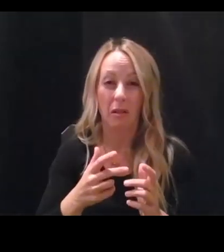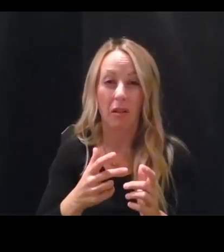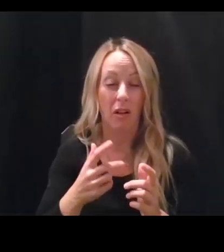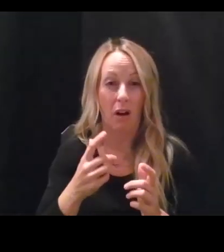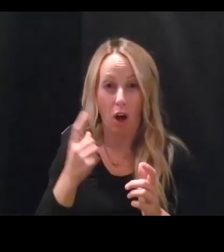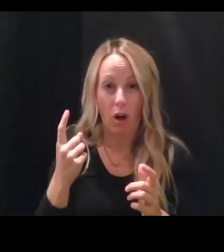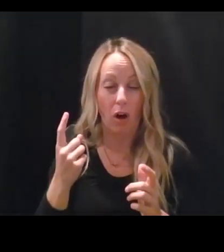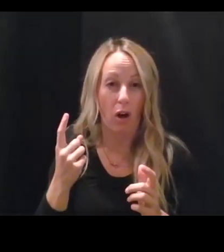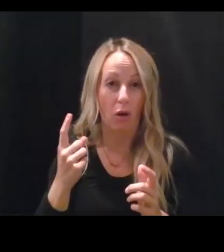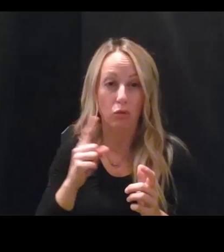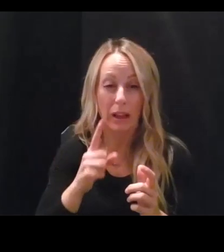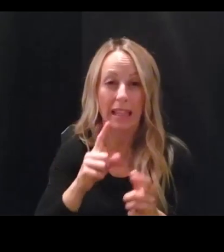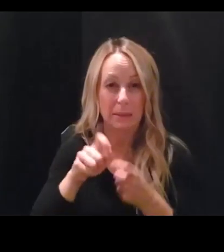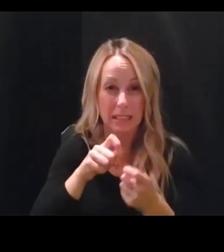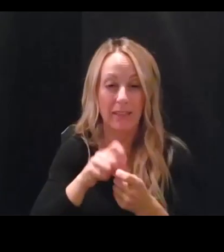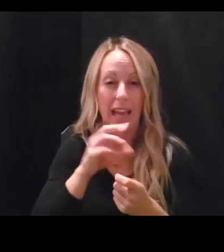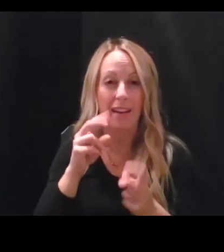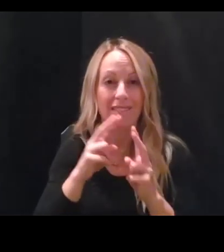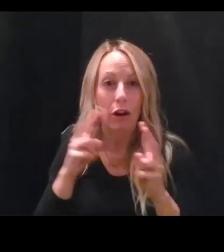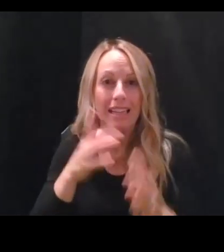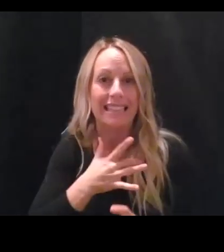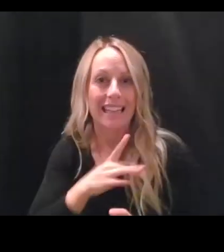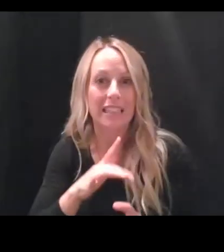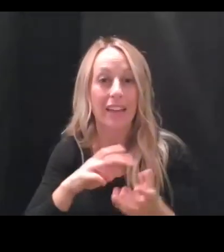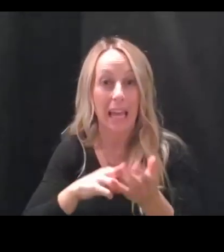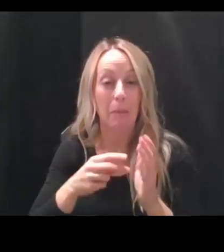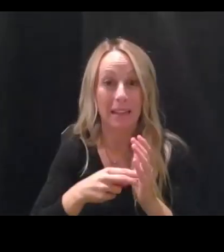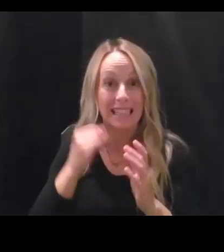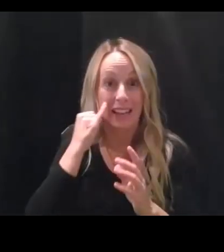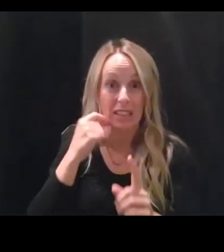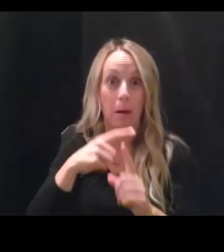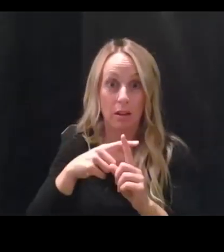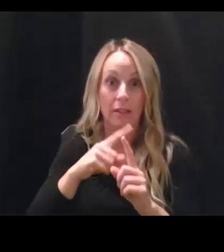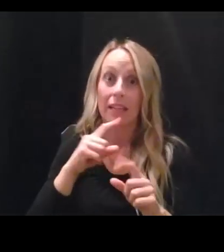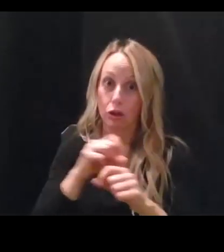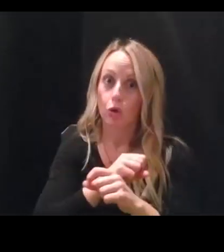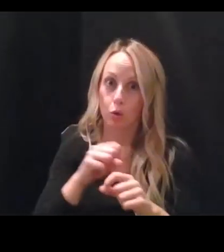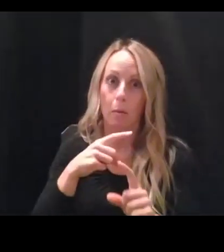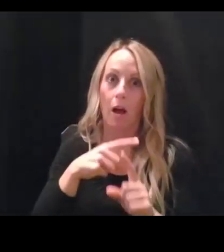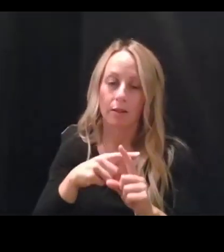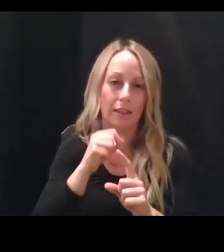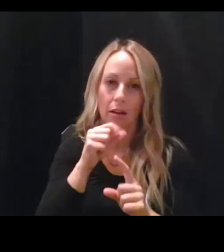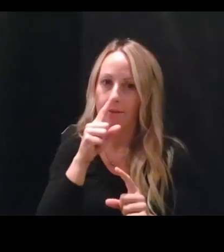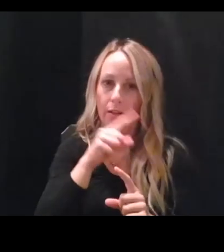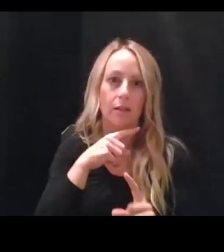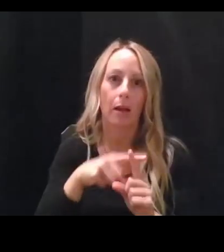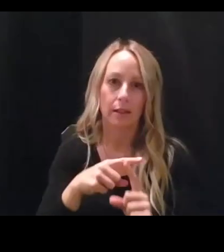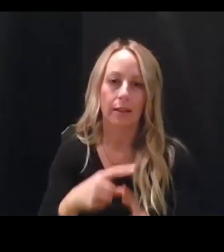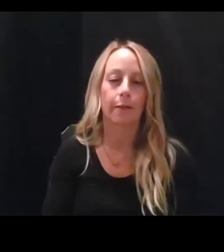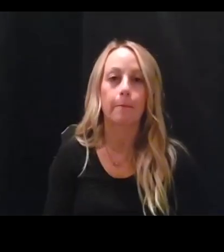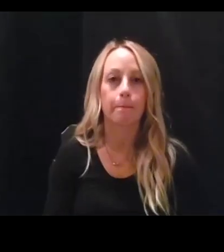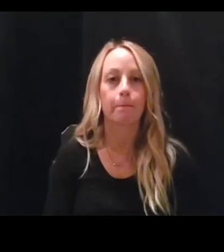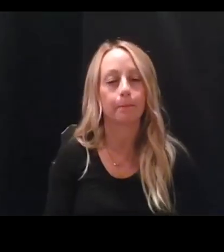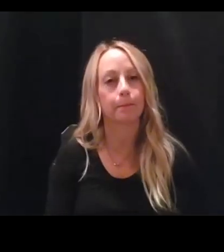extremely specific. That means when they're positive, they're true positive. They're not false positives. So,